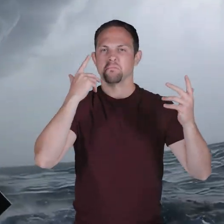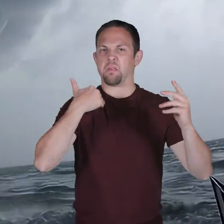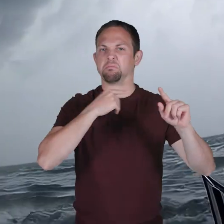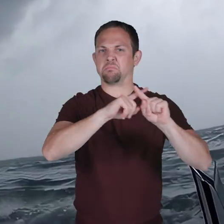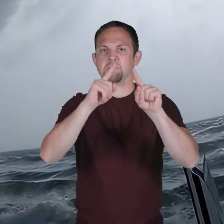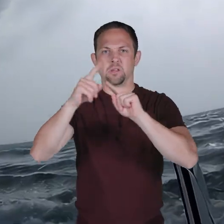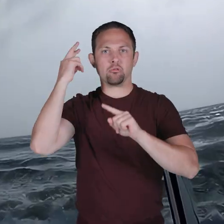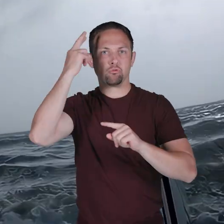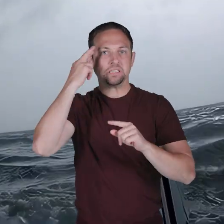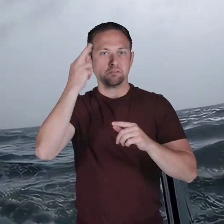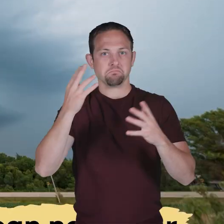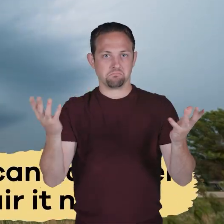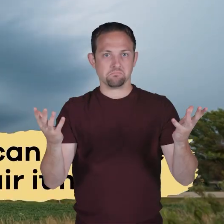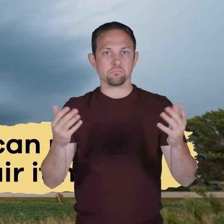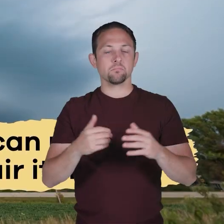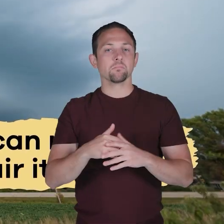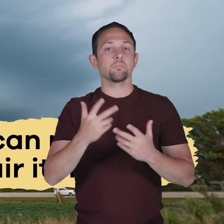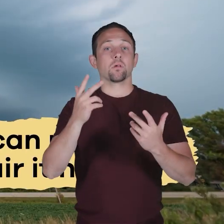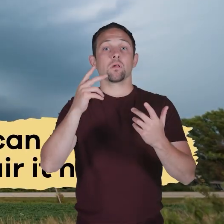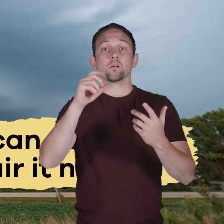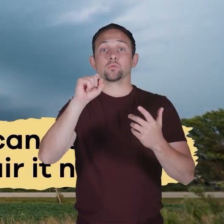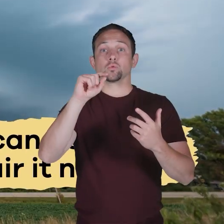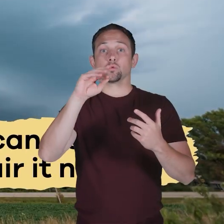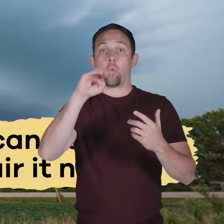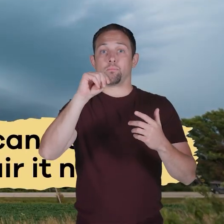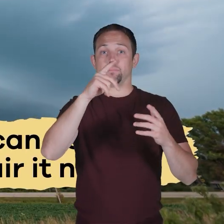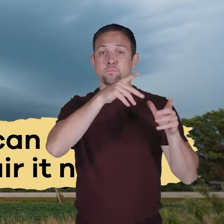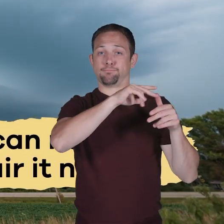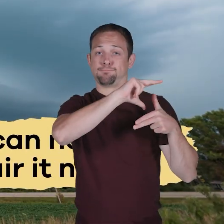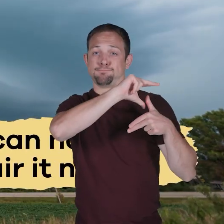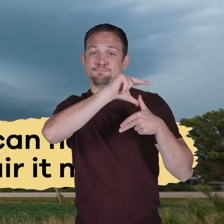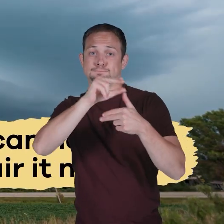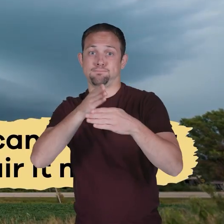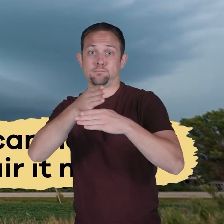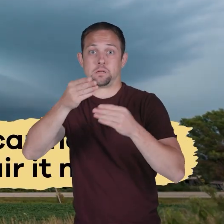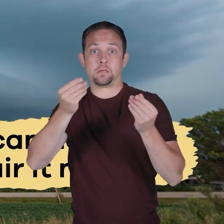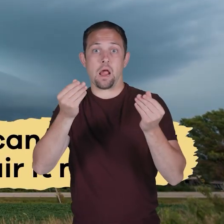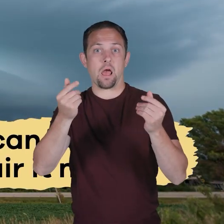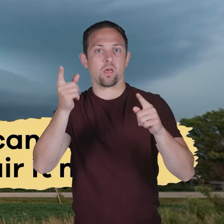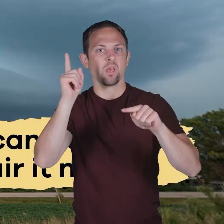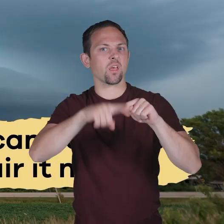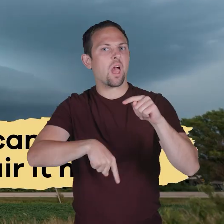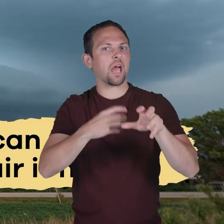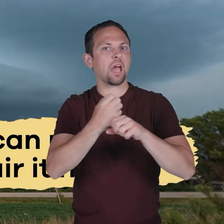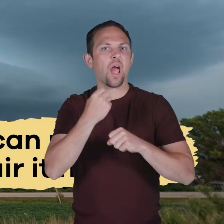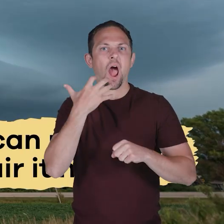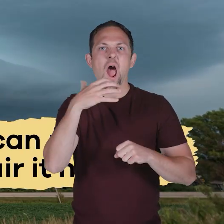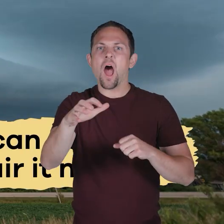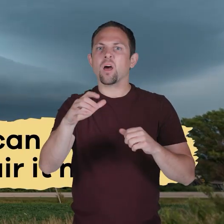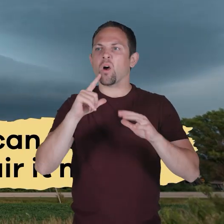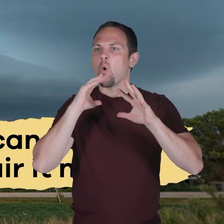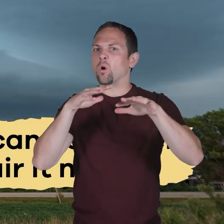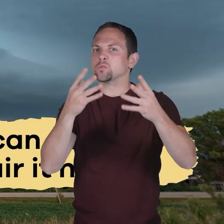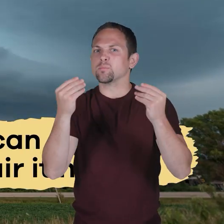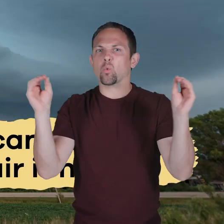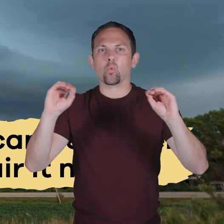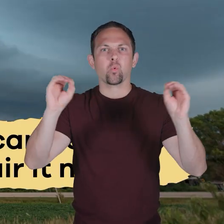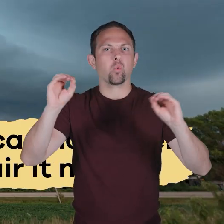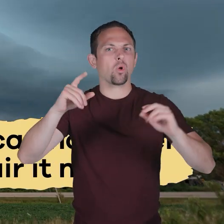reasons. If the storm travels over land, it can no longer get the hot and humid ocean air it needs.